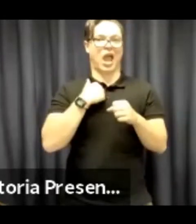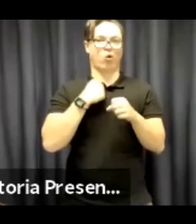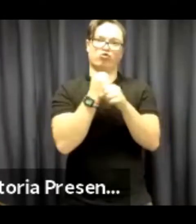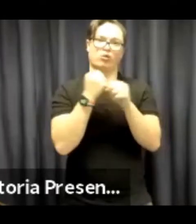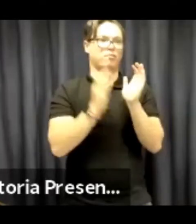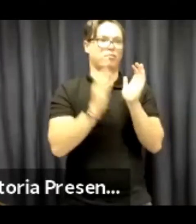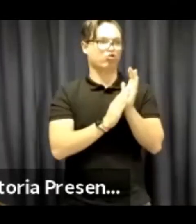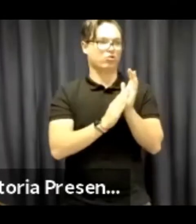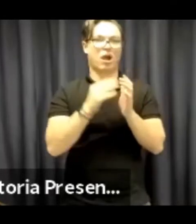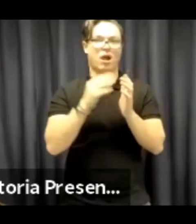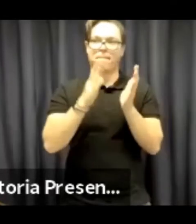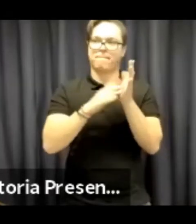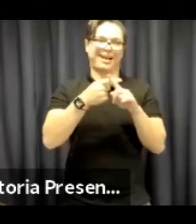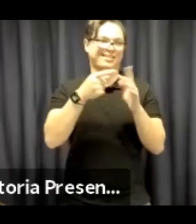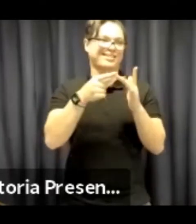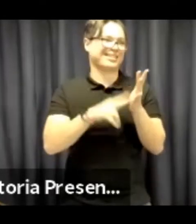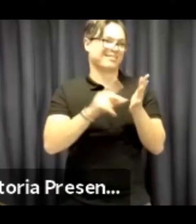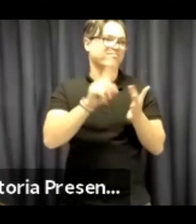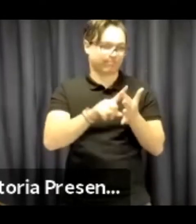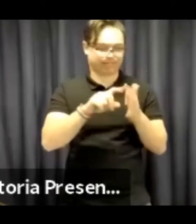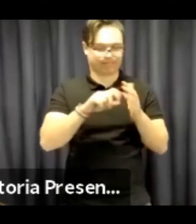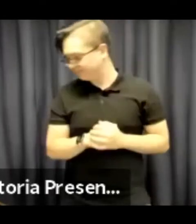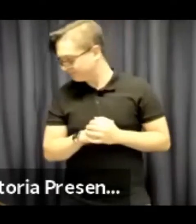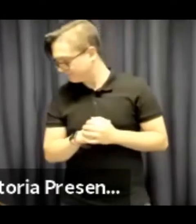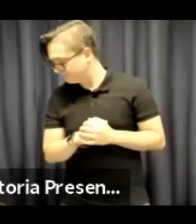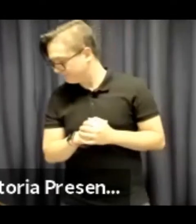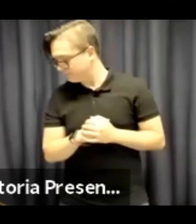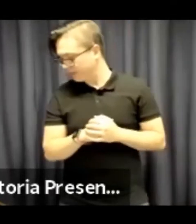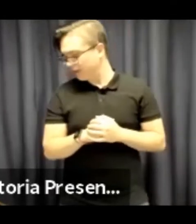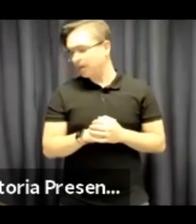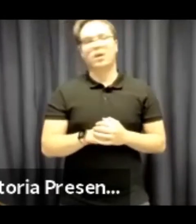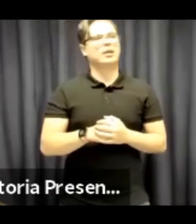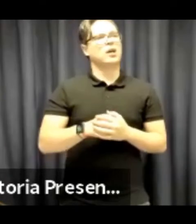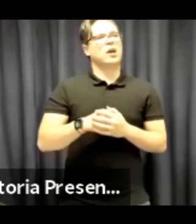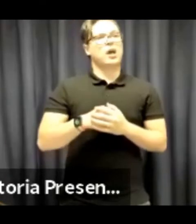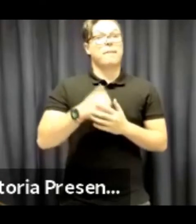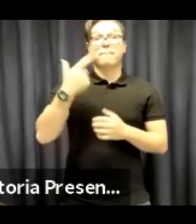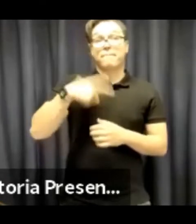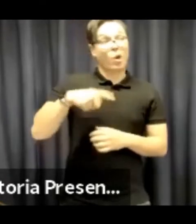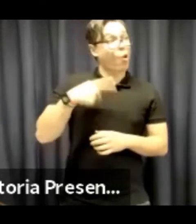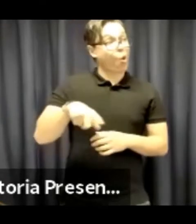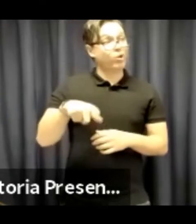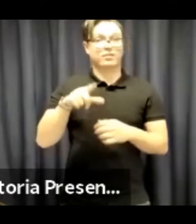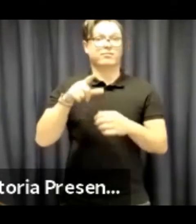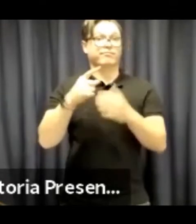start today. So we do have our General Manager Maxine who will be overseeing those projects.